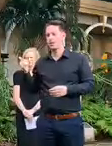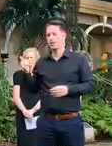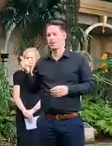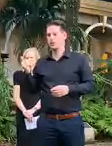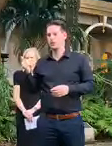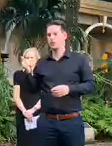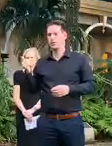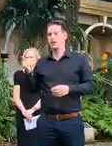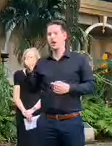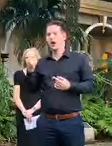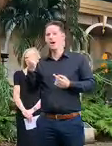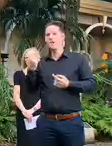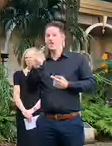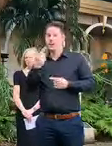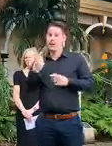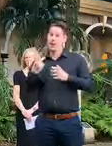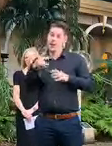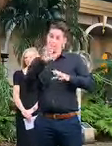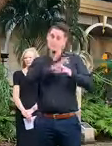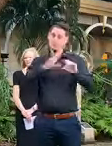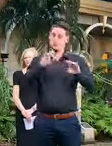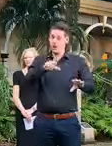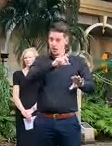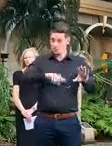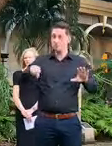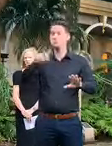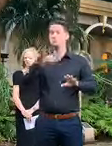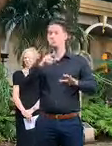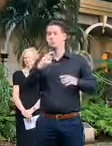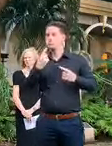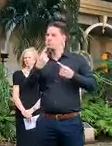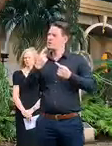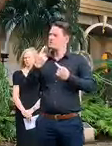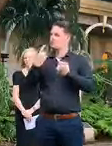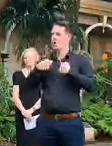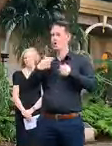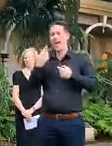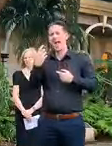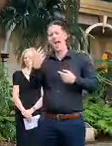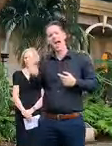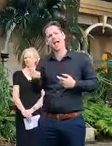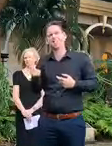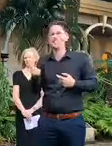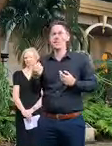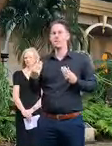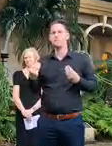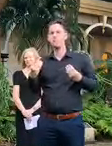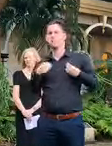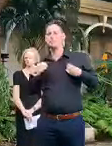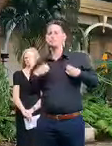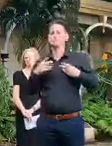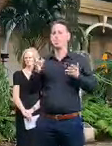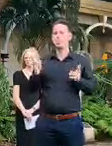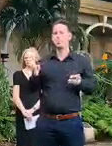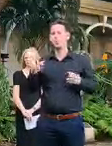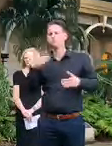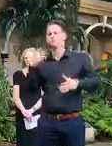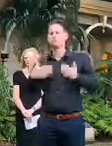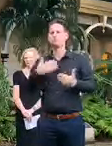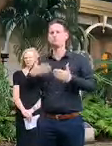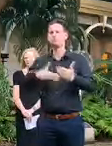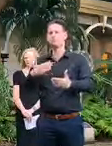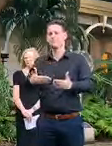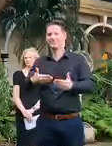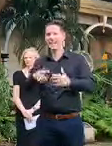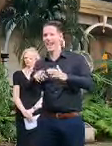people living in other states as well that there seems to be this element of business as usual especially when you